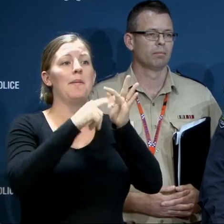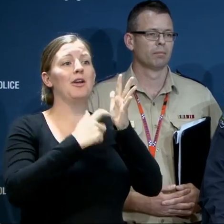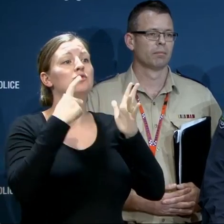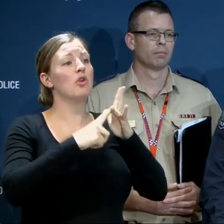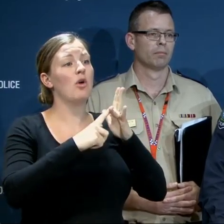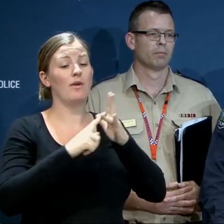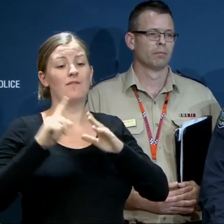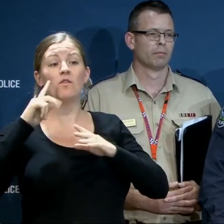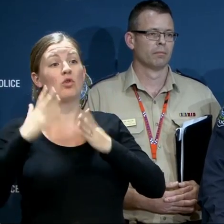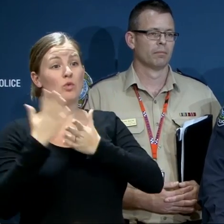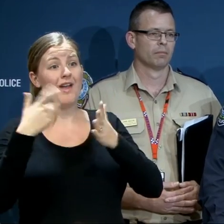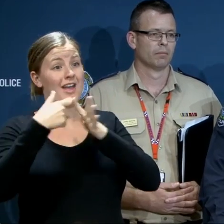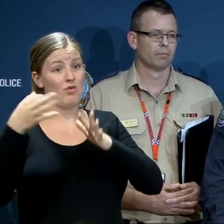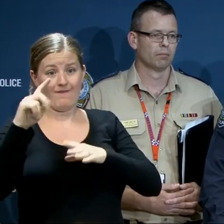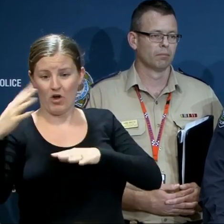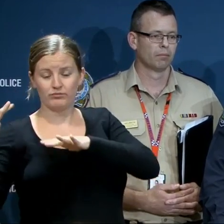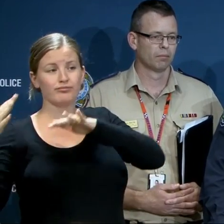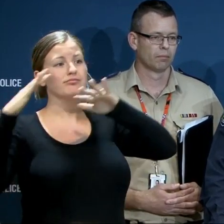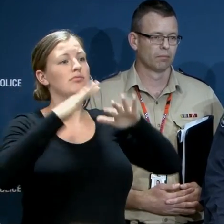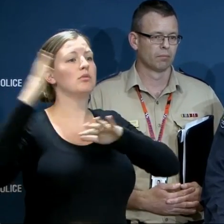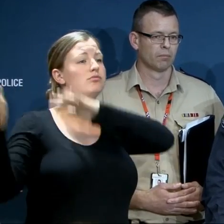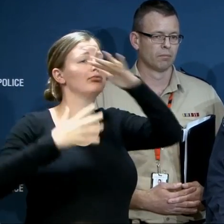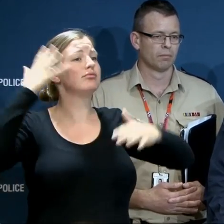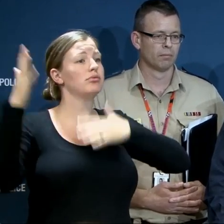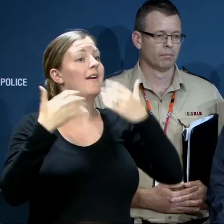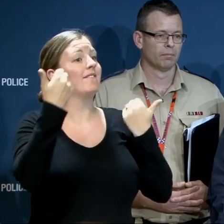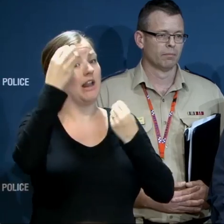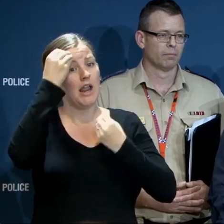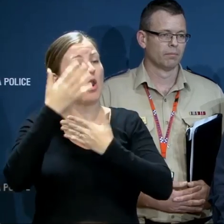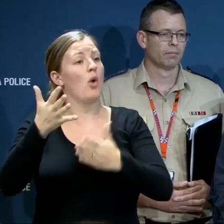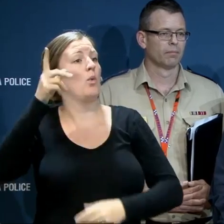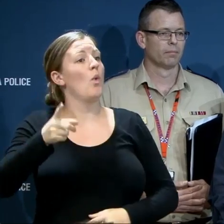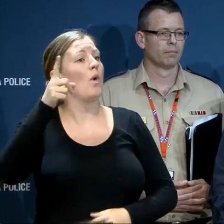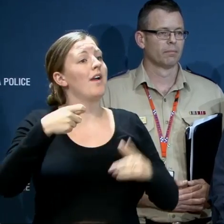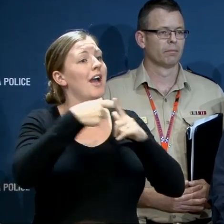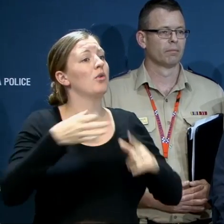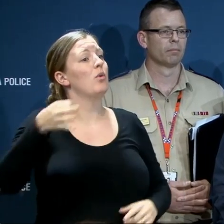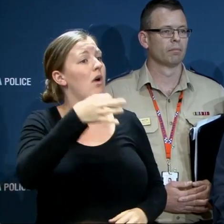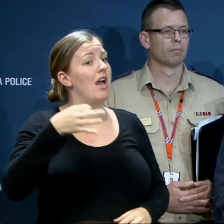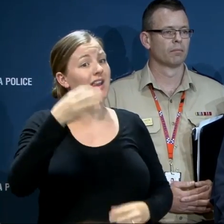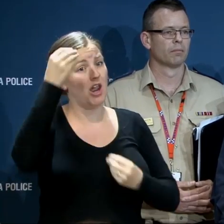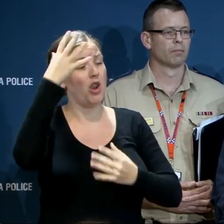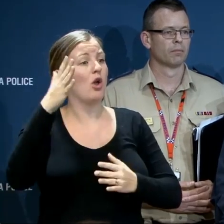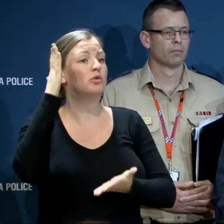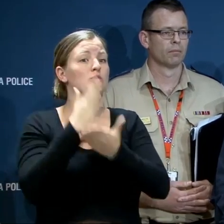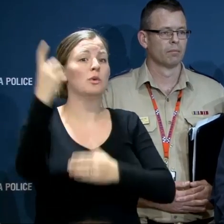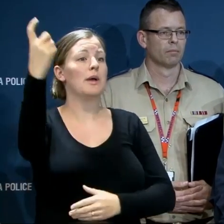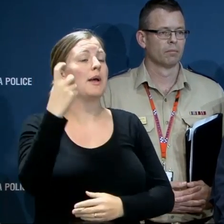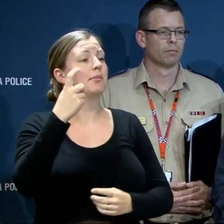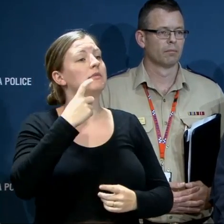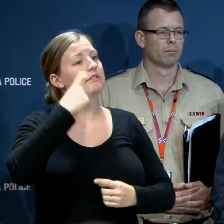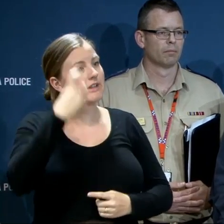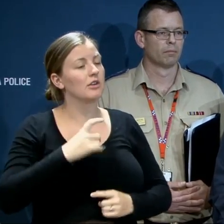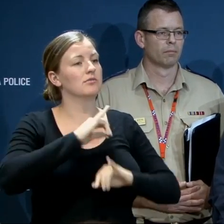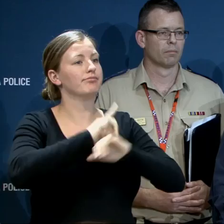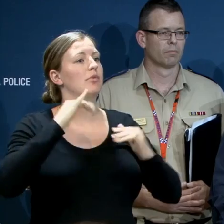travelling through Kangaroo Island. Warning messages have already gone out to Kangaroo Island informing that community of the potential for the weather event